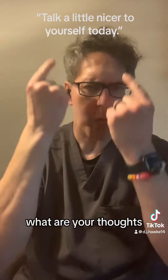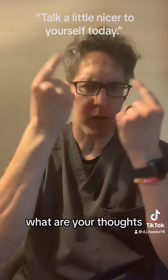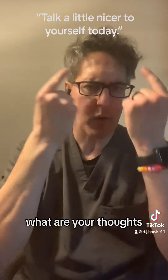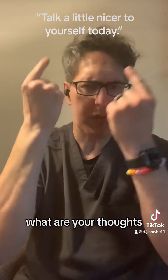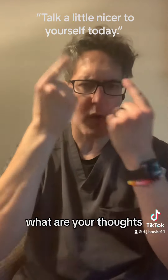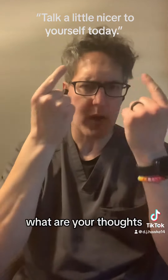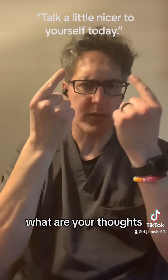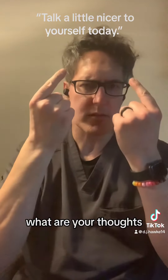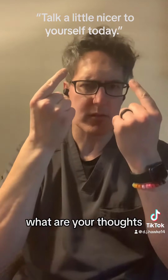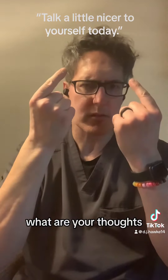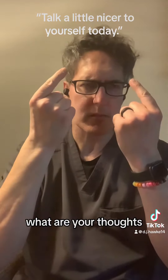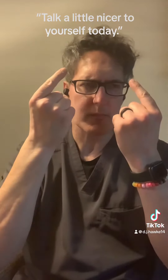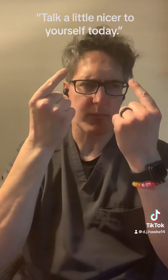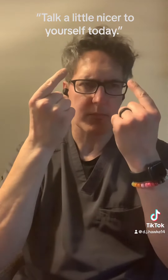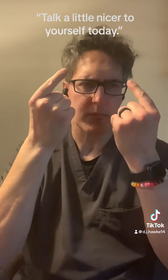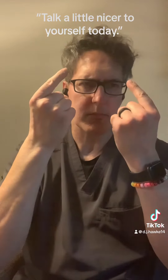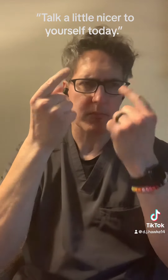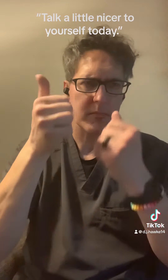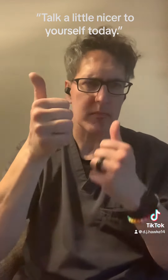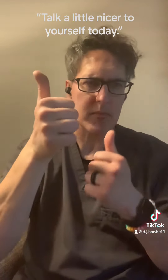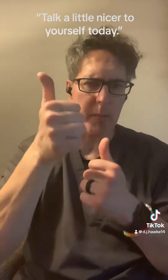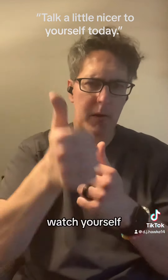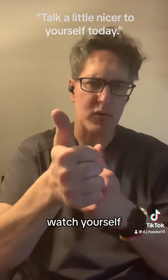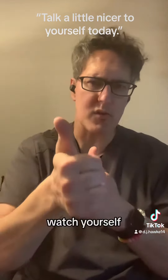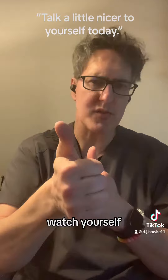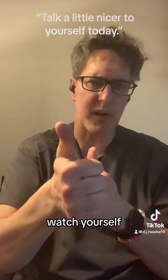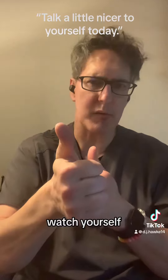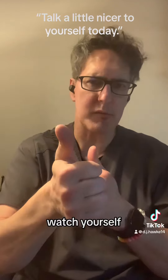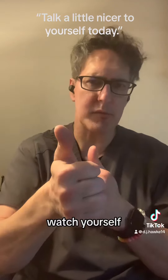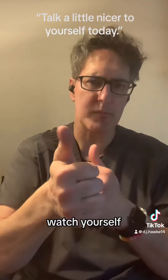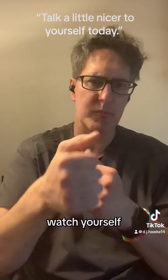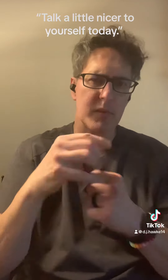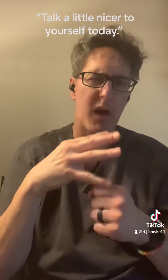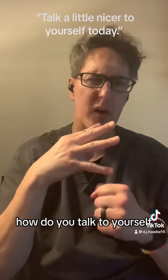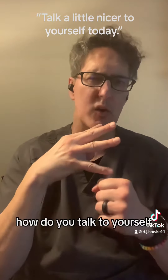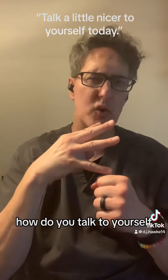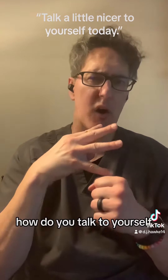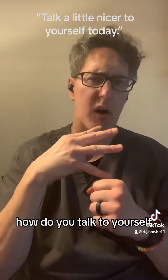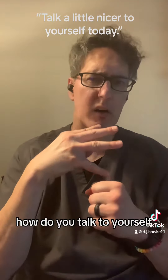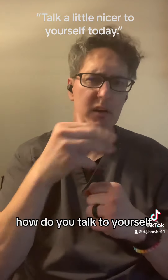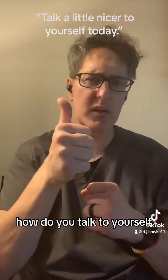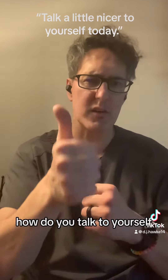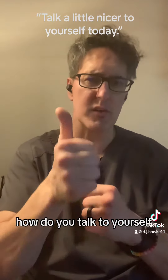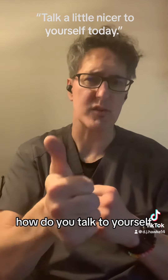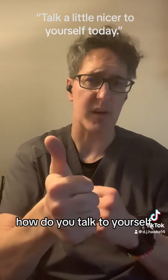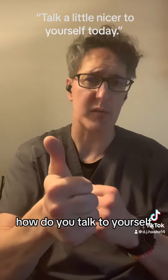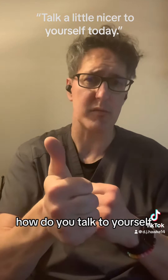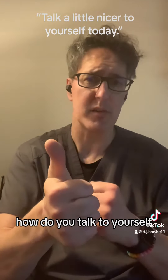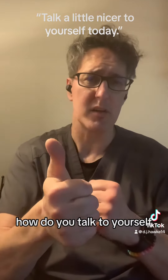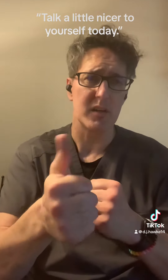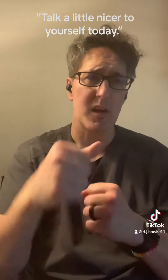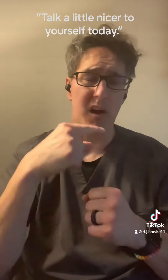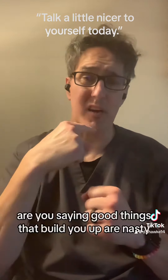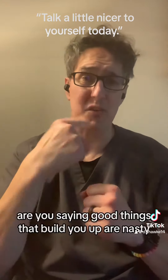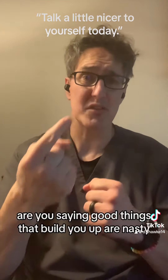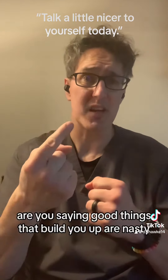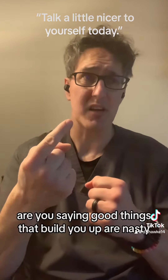are your thoughts about yourself? How do you talk to yourself? Are you saying